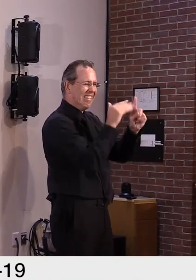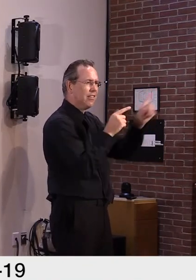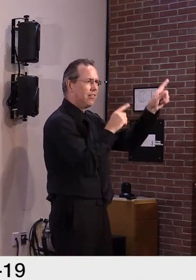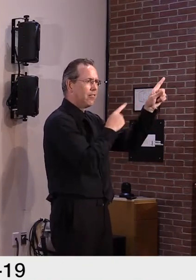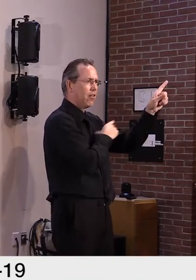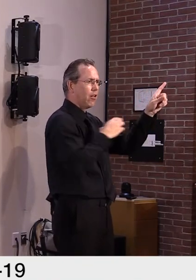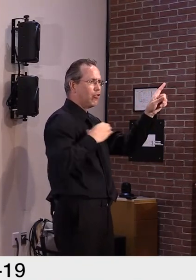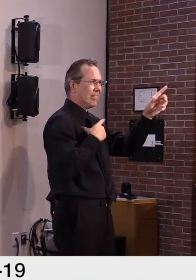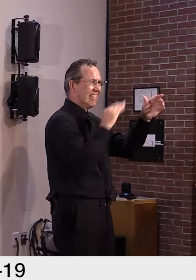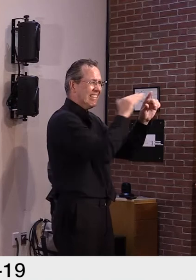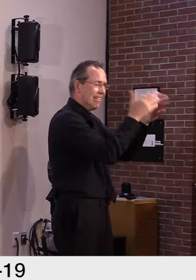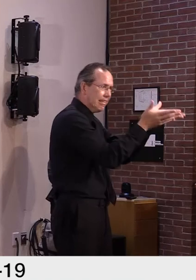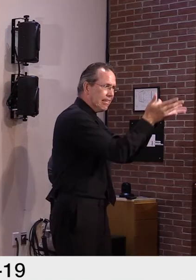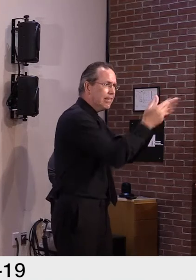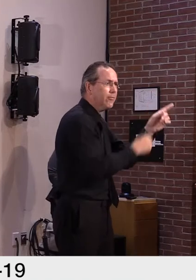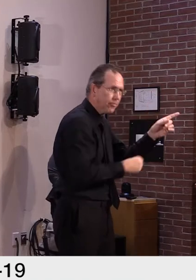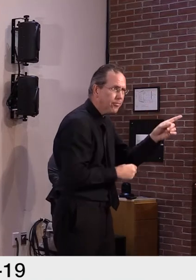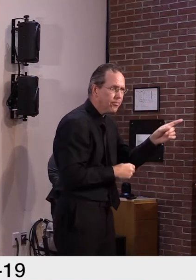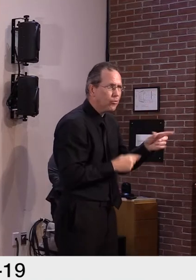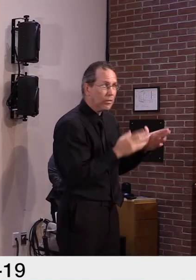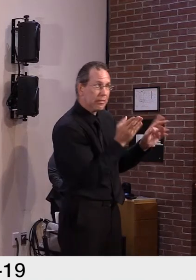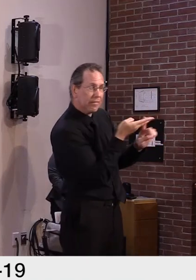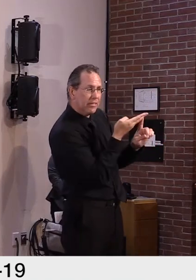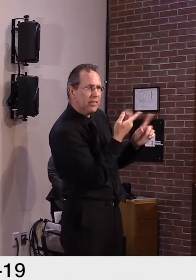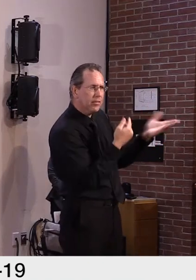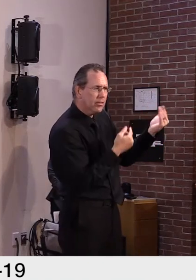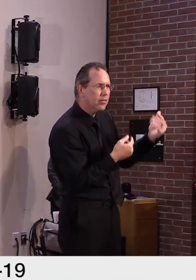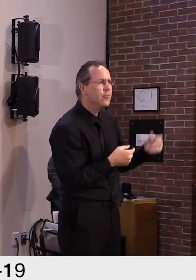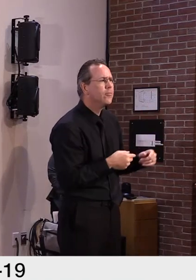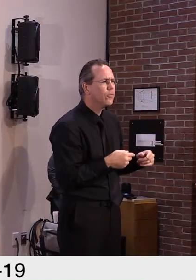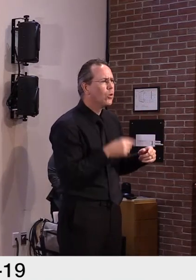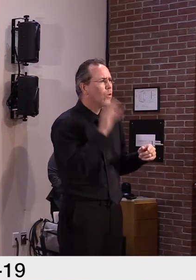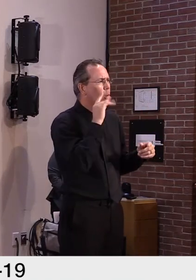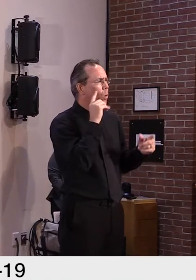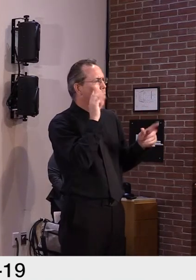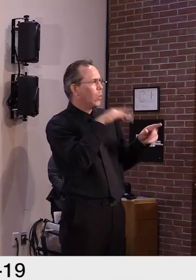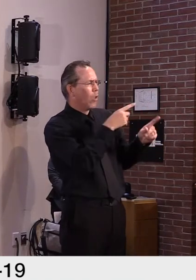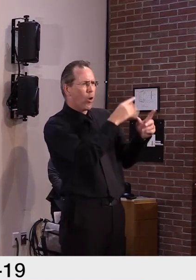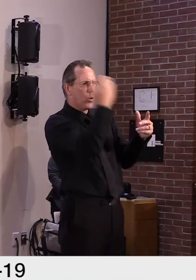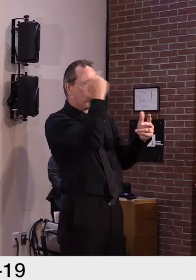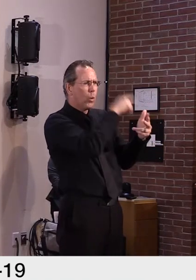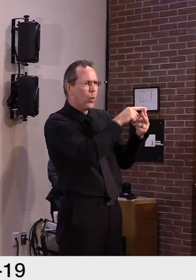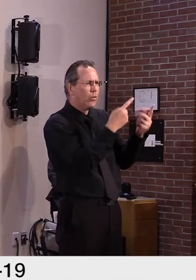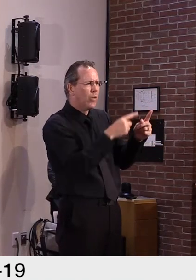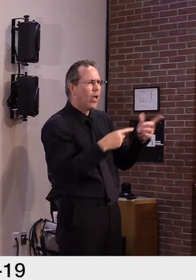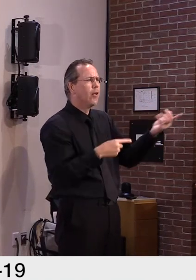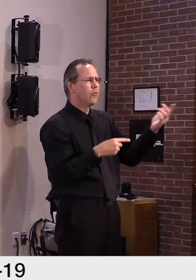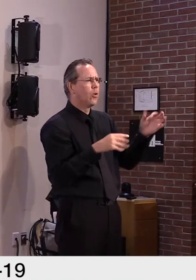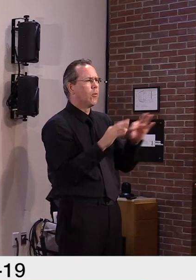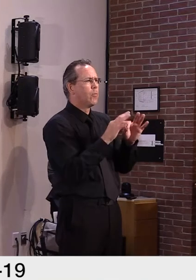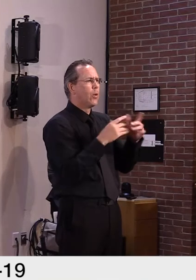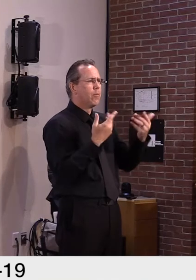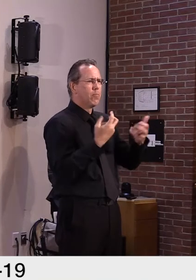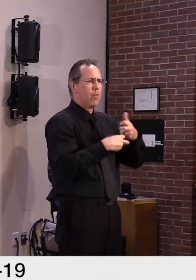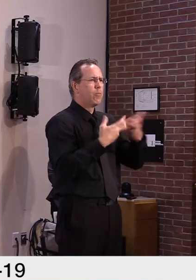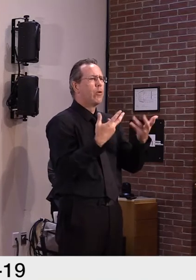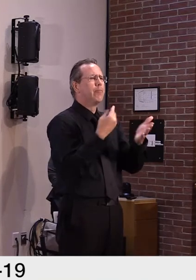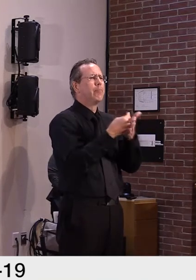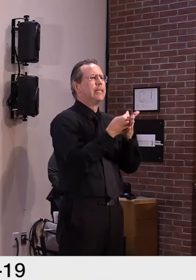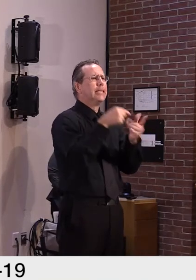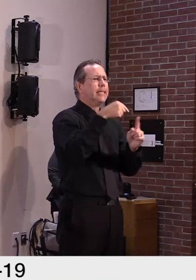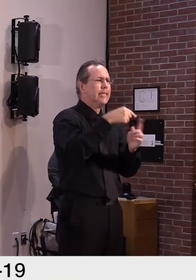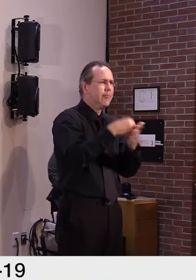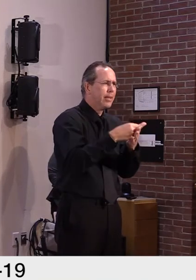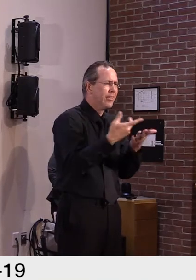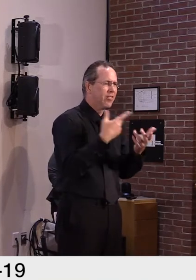state. Uh, and, but it was very expensive. Uh, we're, we're talking hundreds of millions of dollars. Uh, and we're not alone. Uh, there are